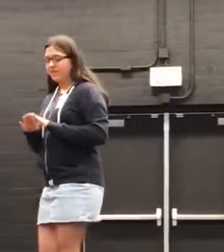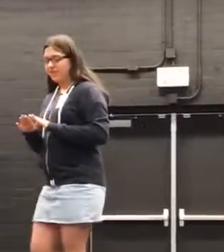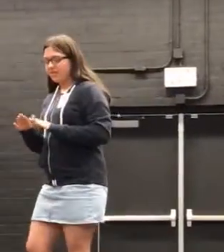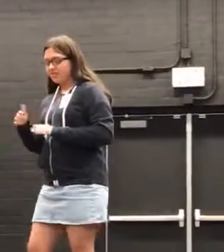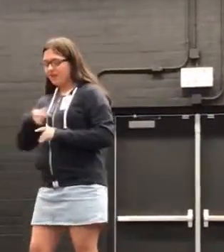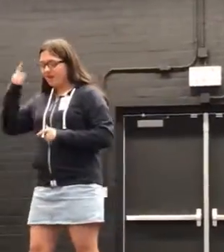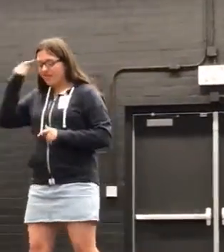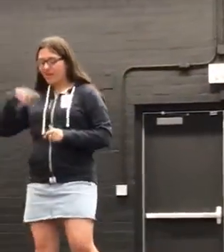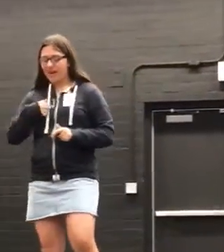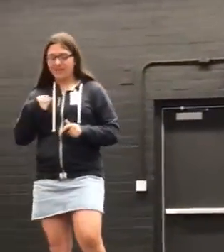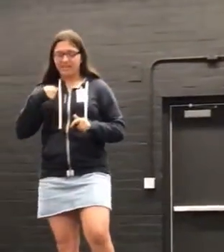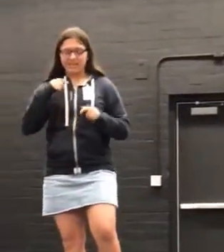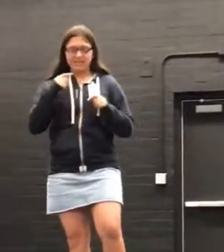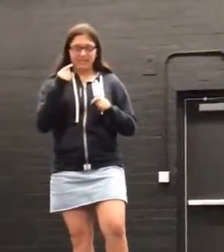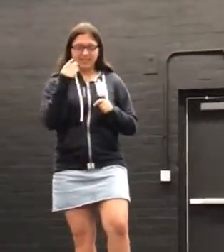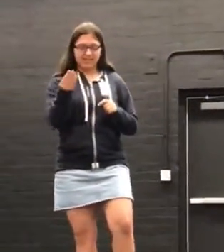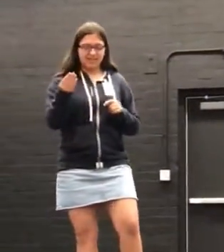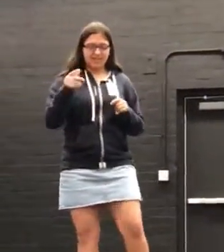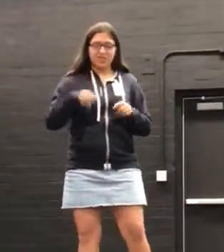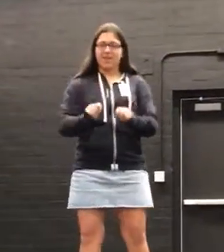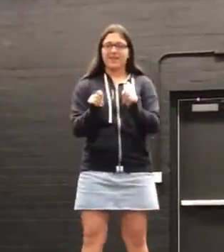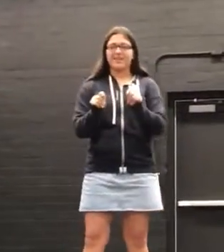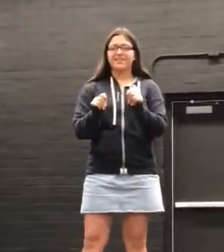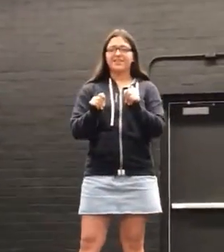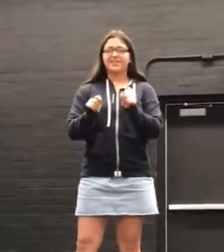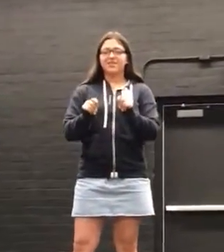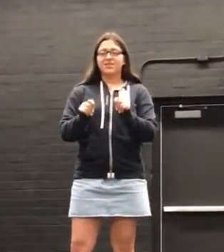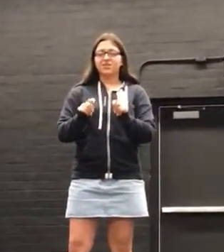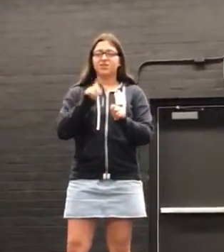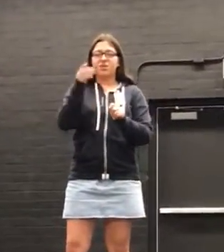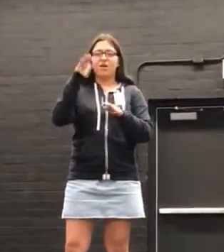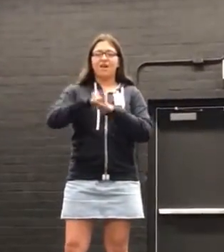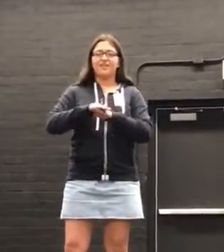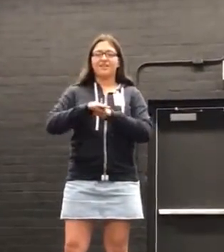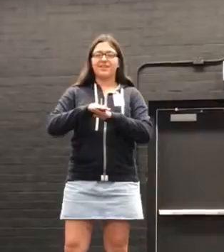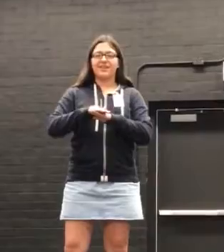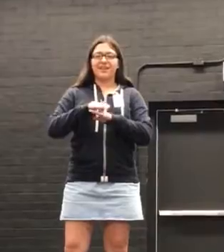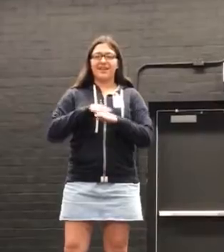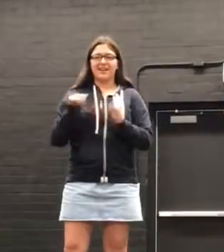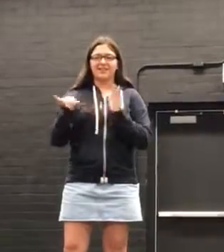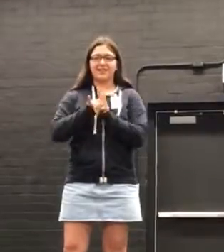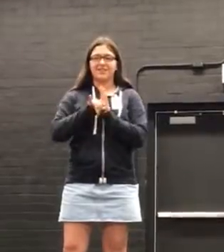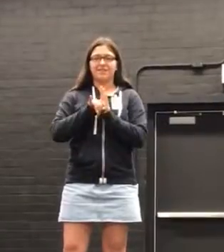so I thought I'd give it a try to go on and identify.